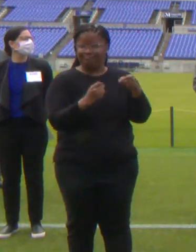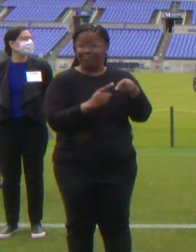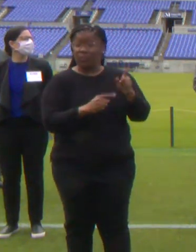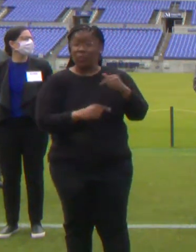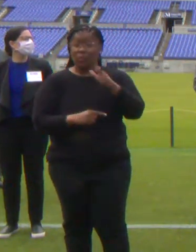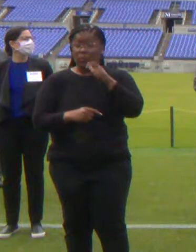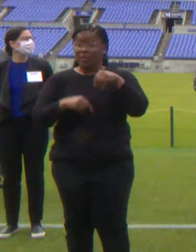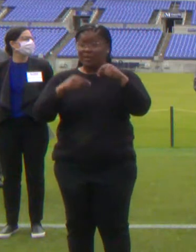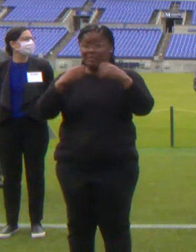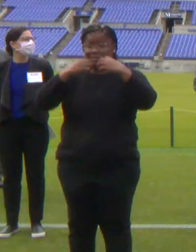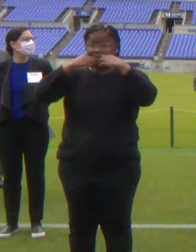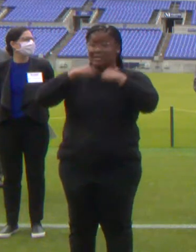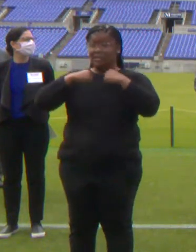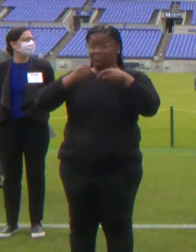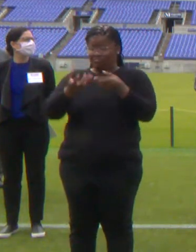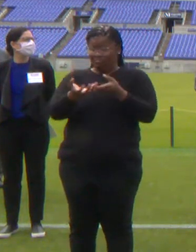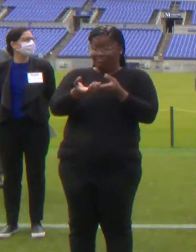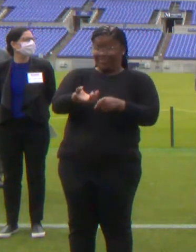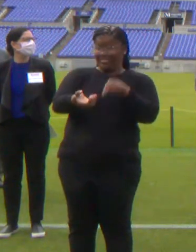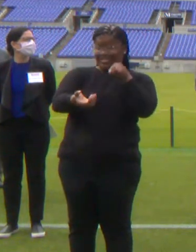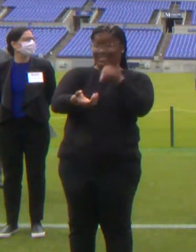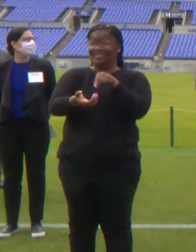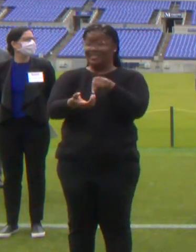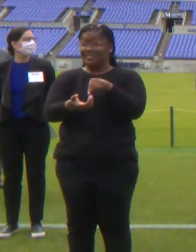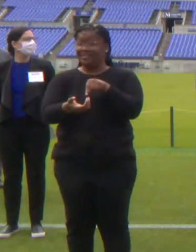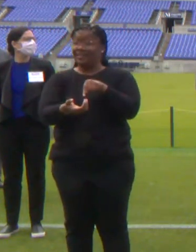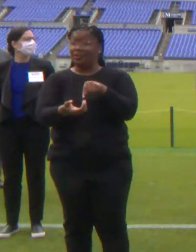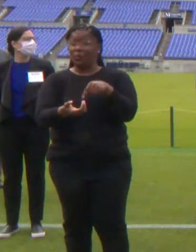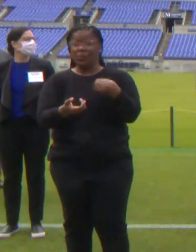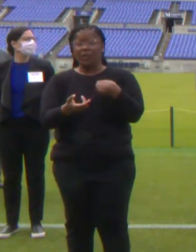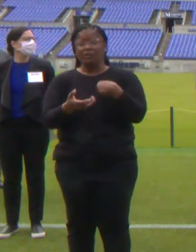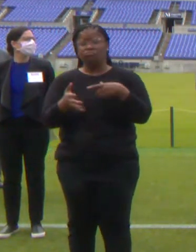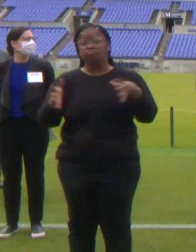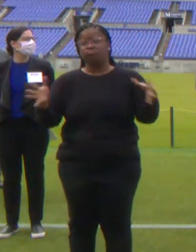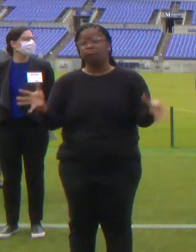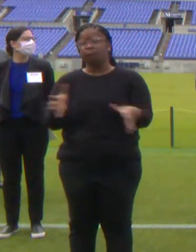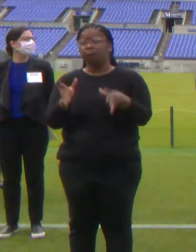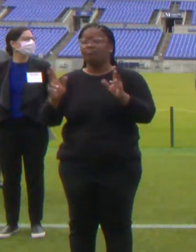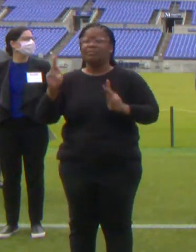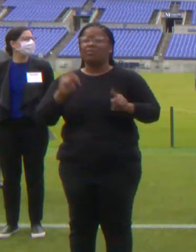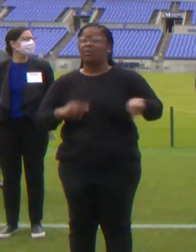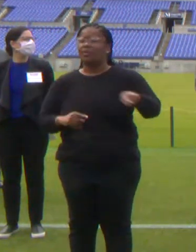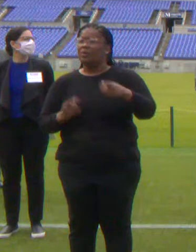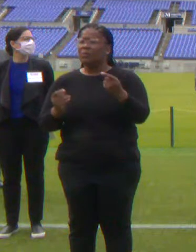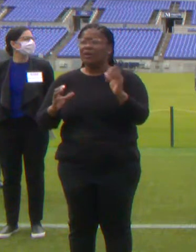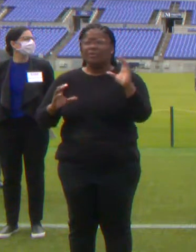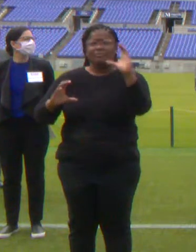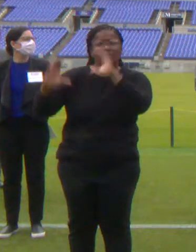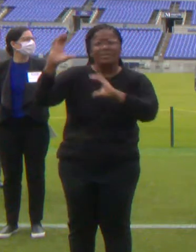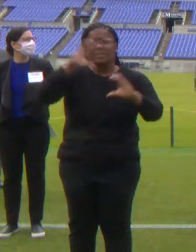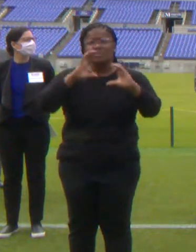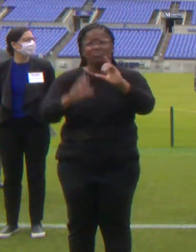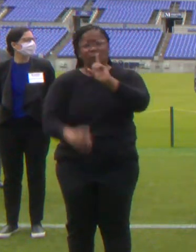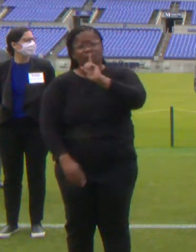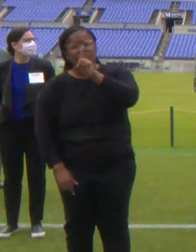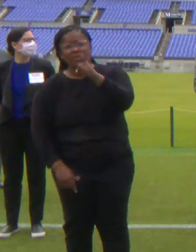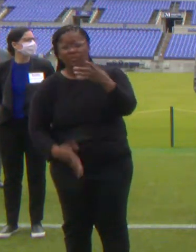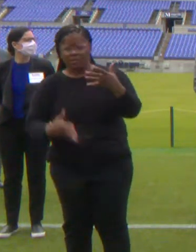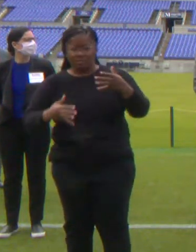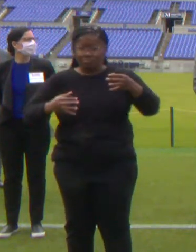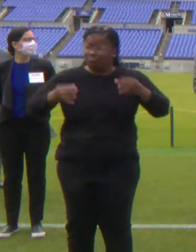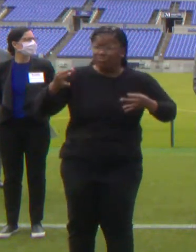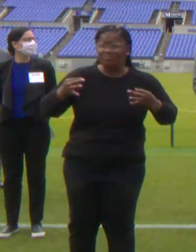unity and solidarity and encourage our people in their quest for truth and reconciliation, justice and love, readily